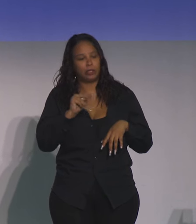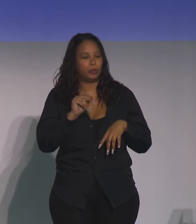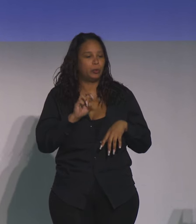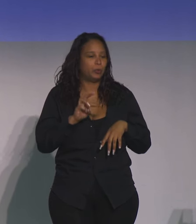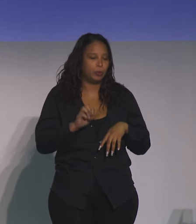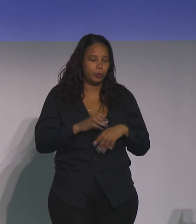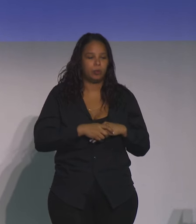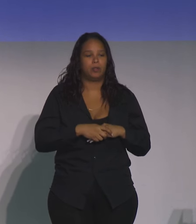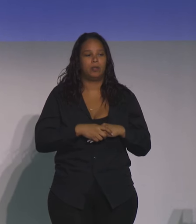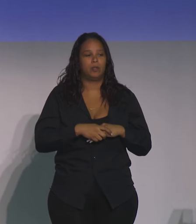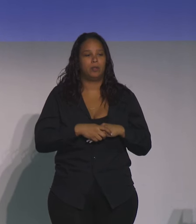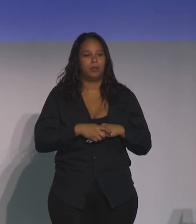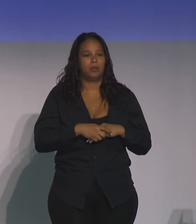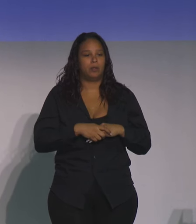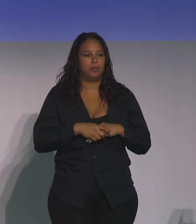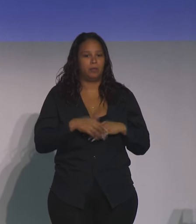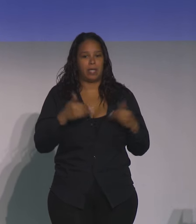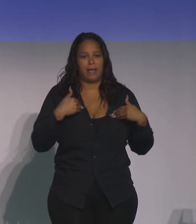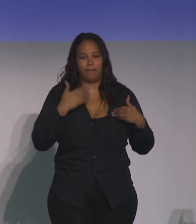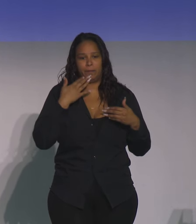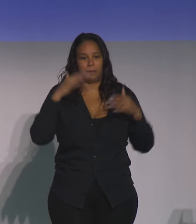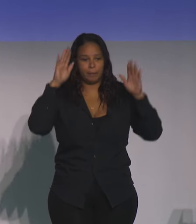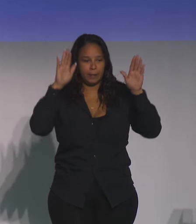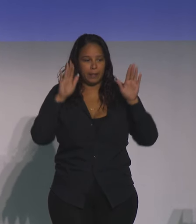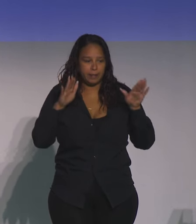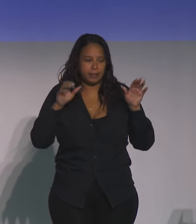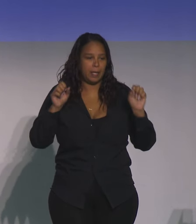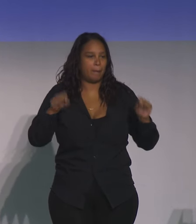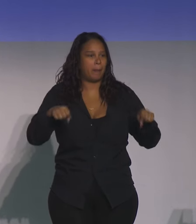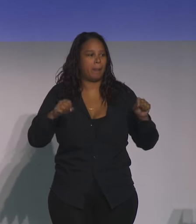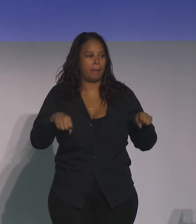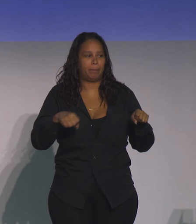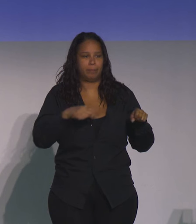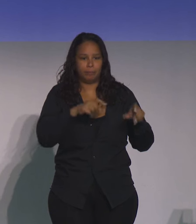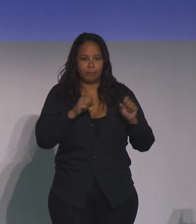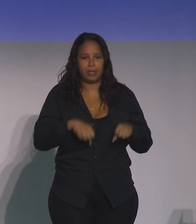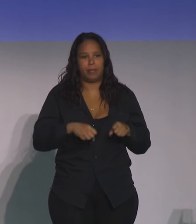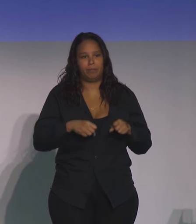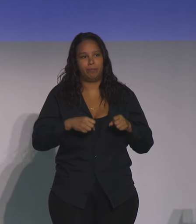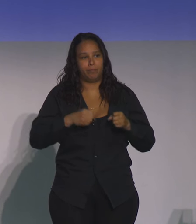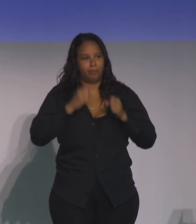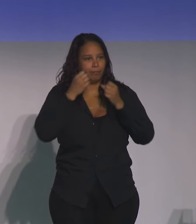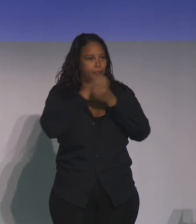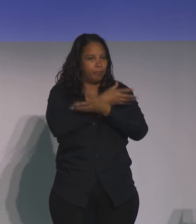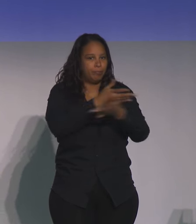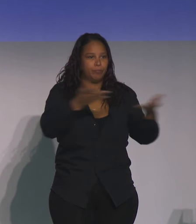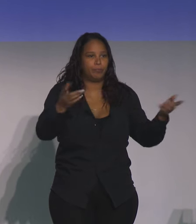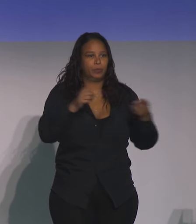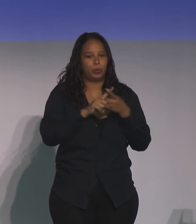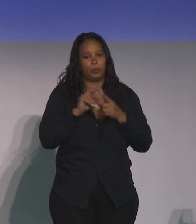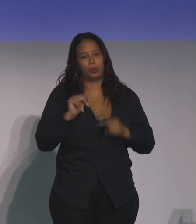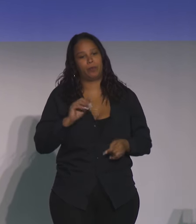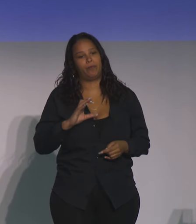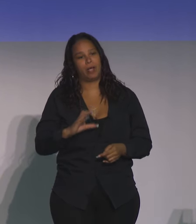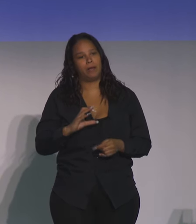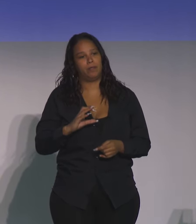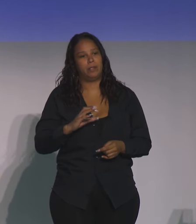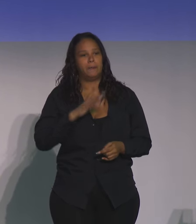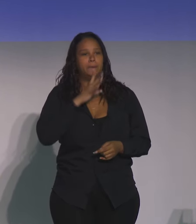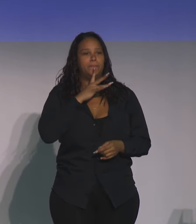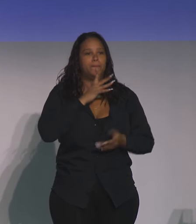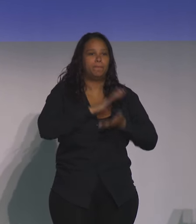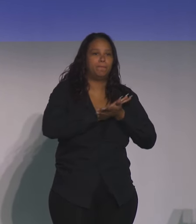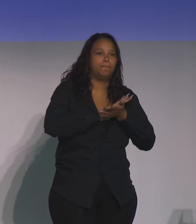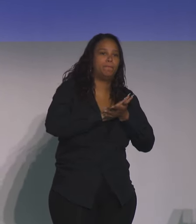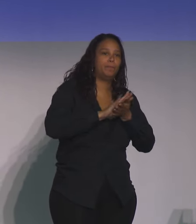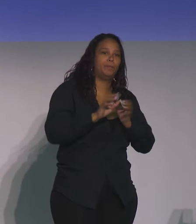in spite of the sort of the political dynamics of the great state of North Carolina, to speak plainly so that